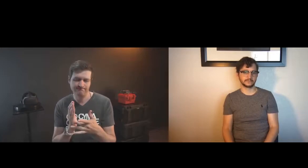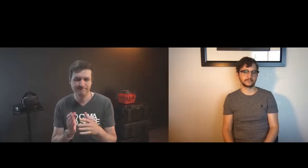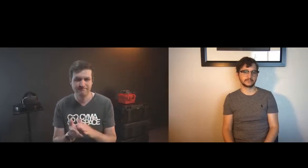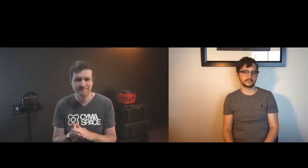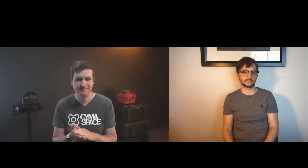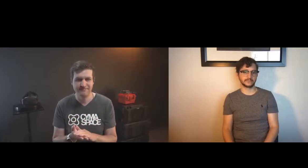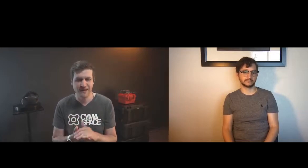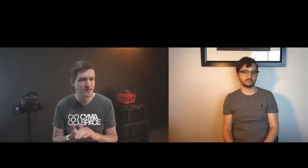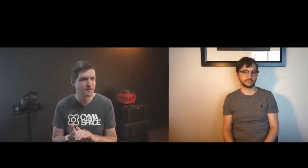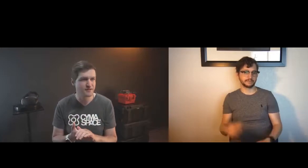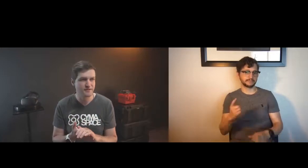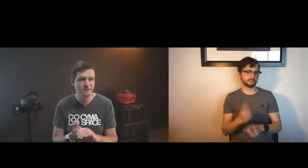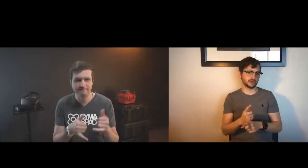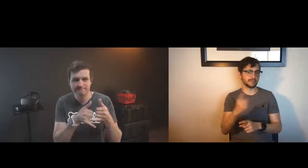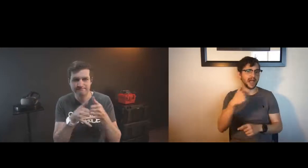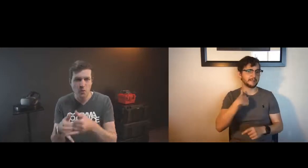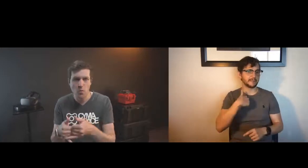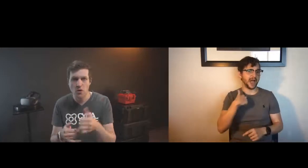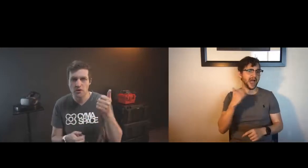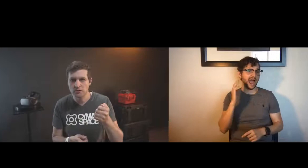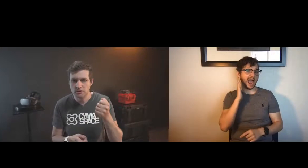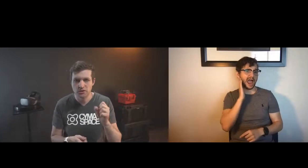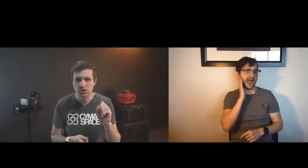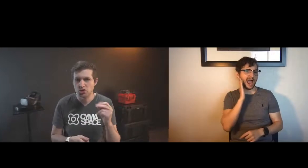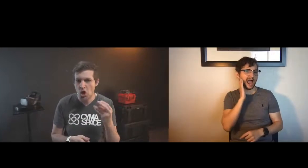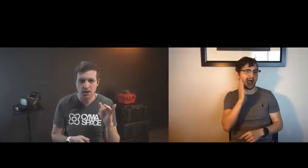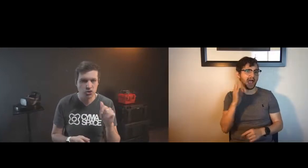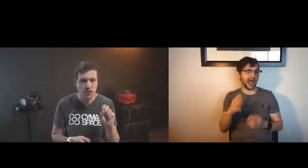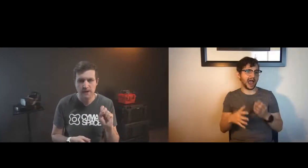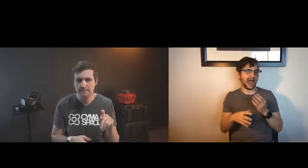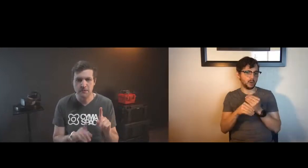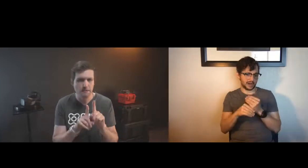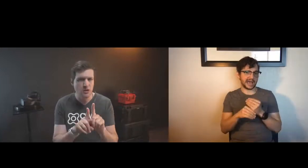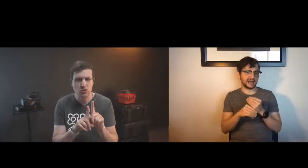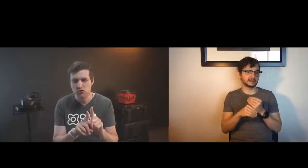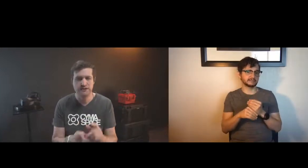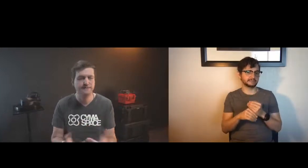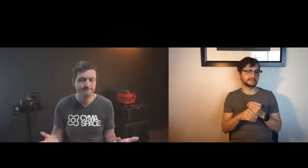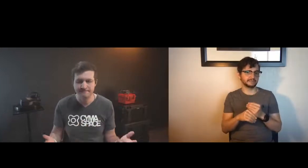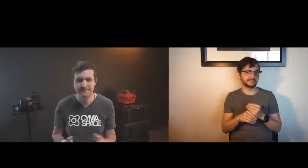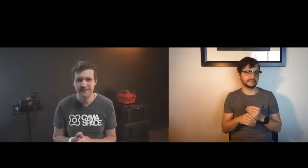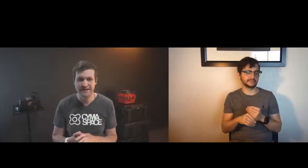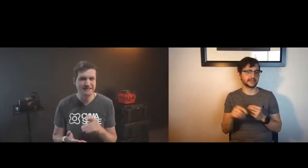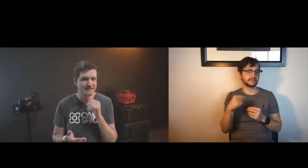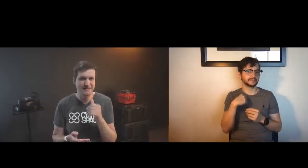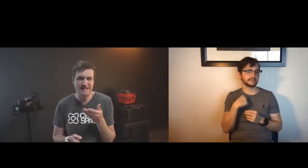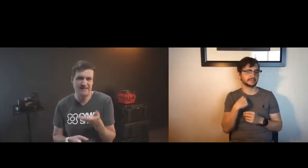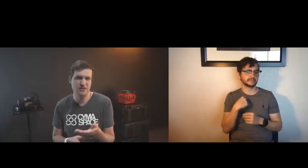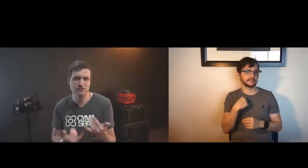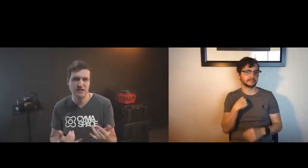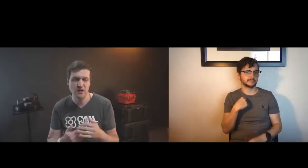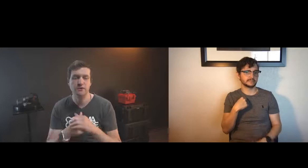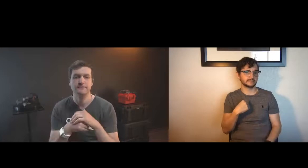go to school and learn these technical skills to become creators themselves to be able to have scholarships mentoring